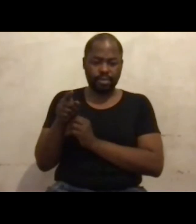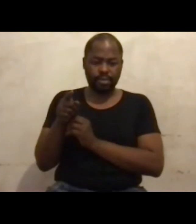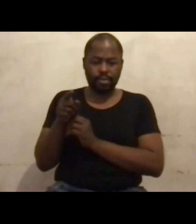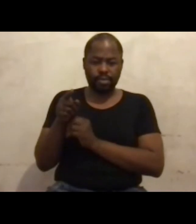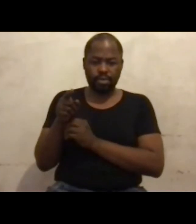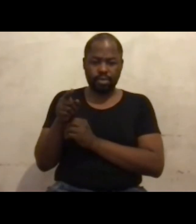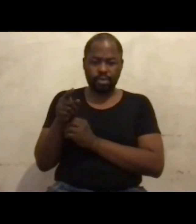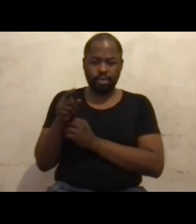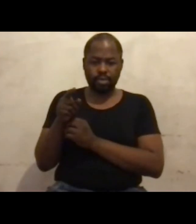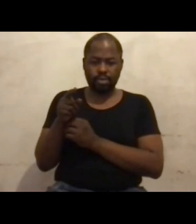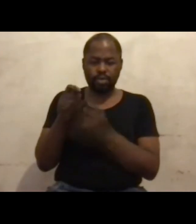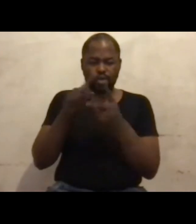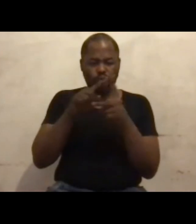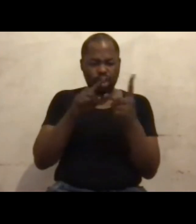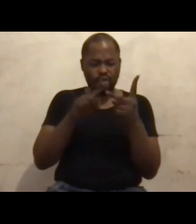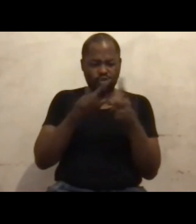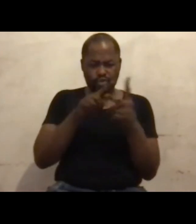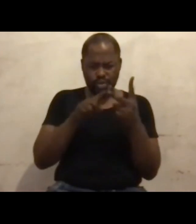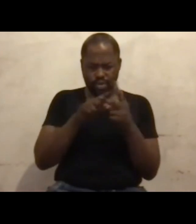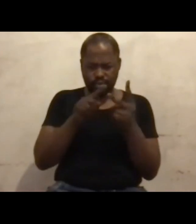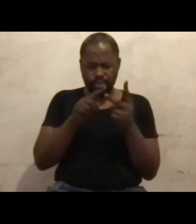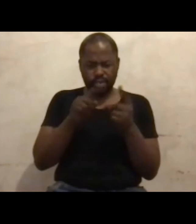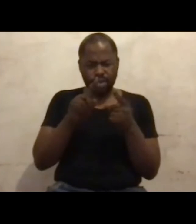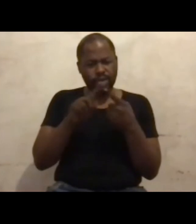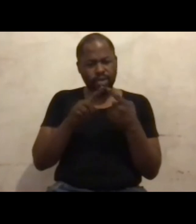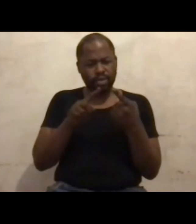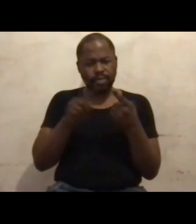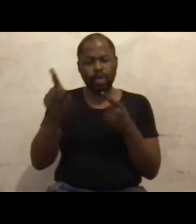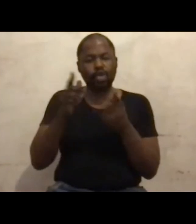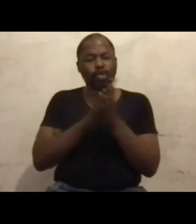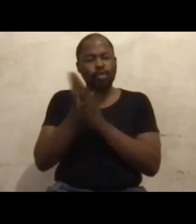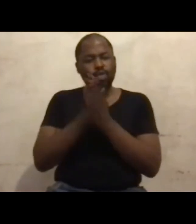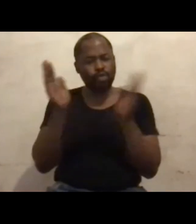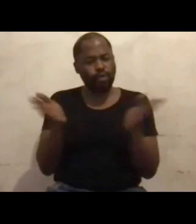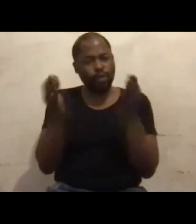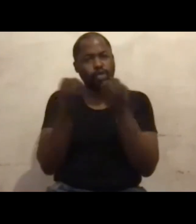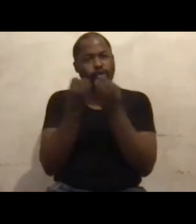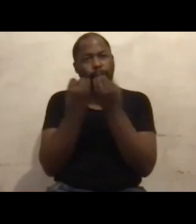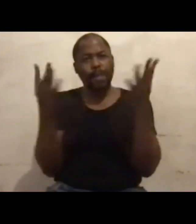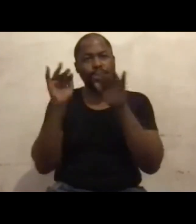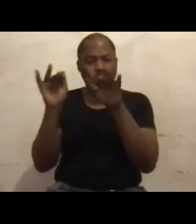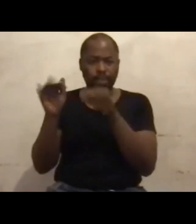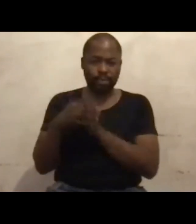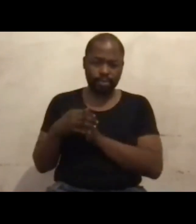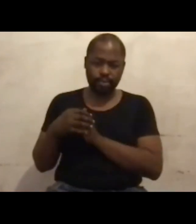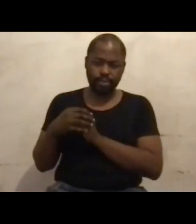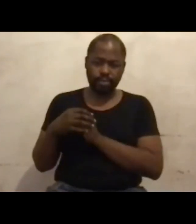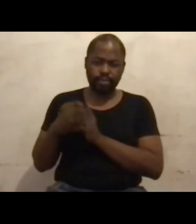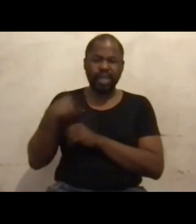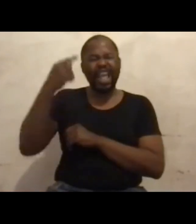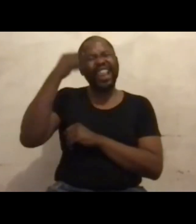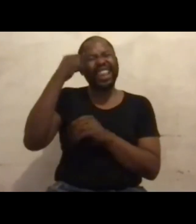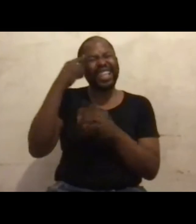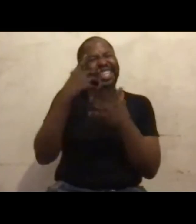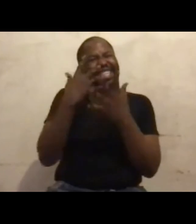or two comments. Nomtandazom Pandey says, you're a motivator to many. And I think it's something that we